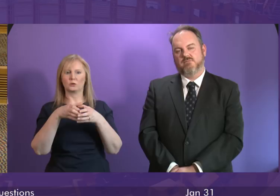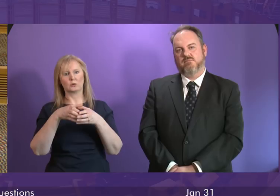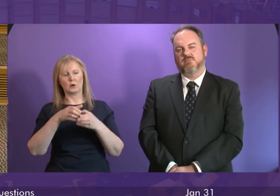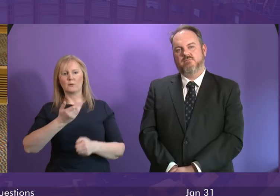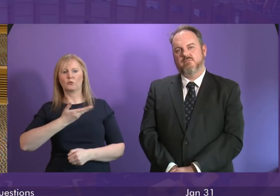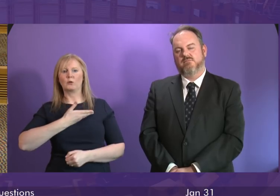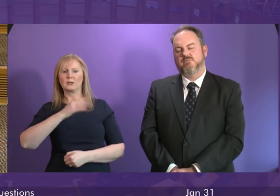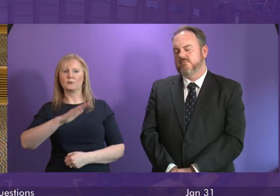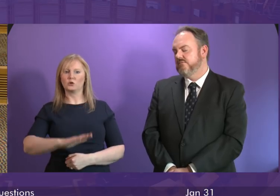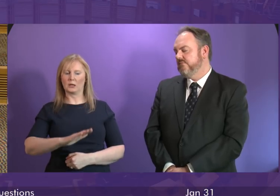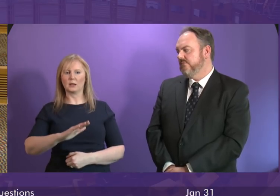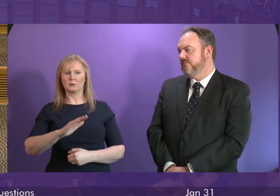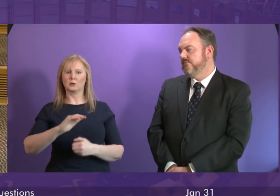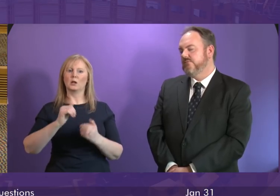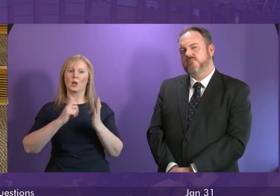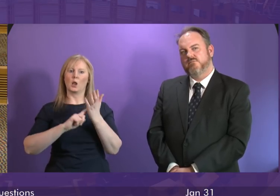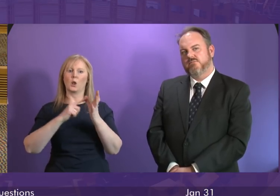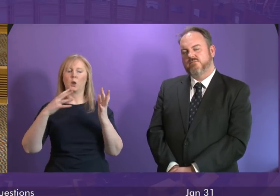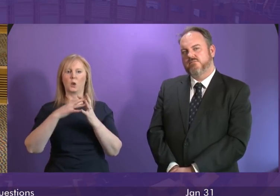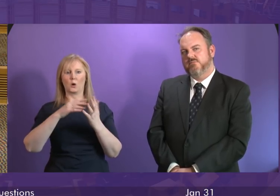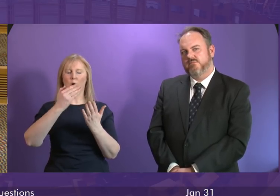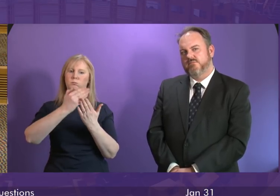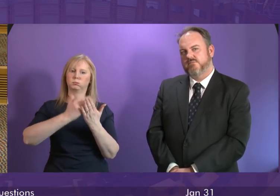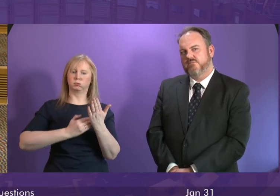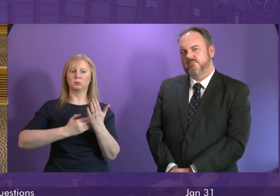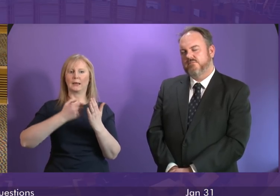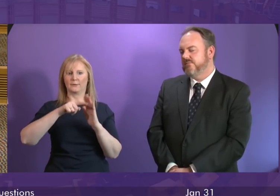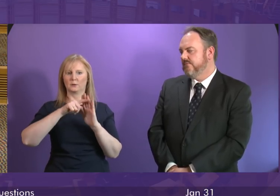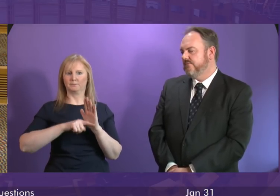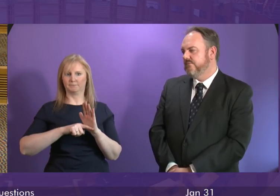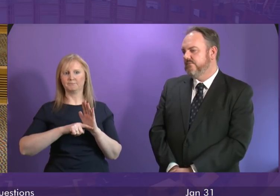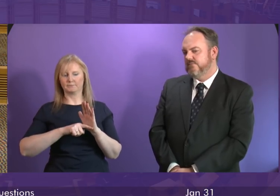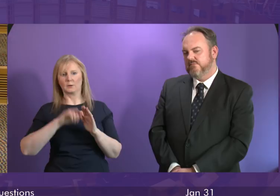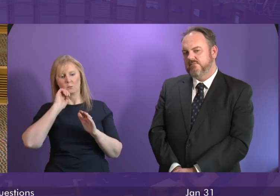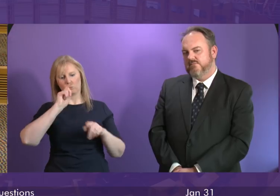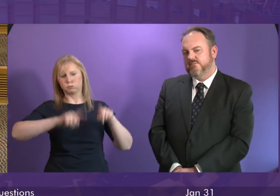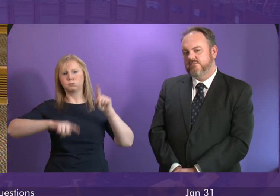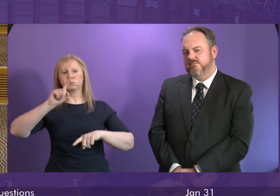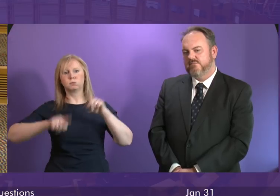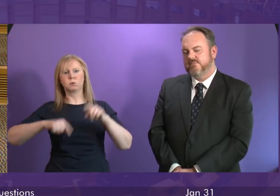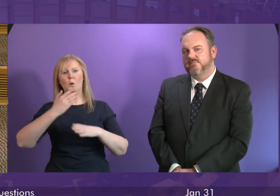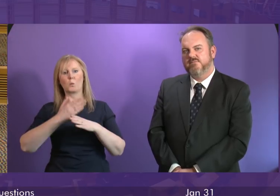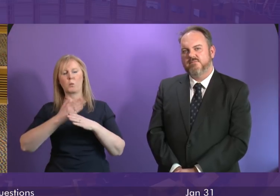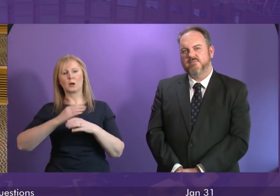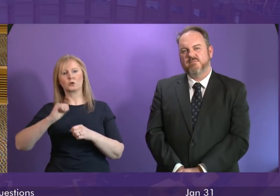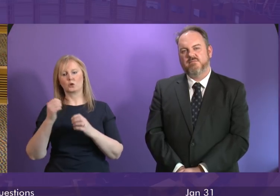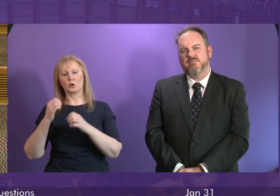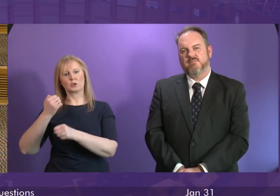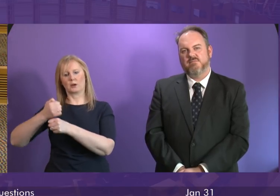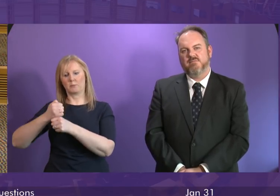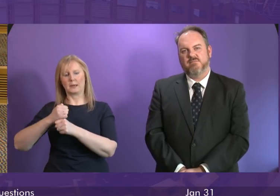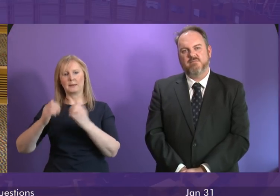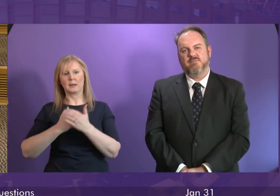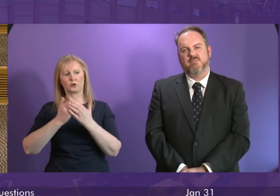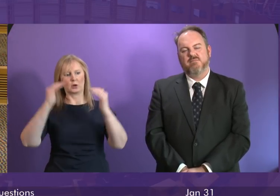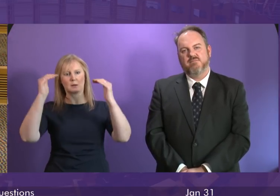into domestic law and that will require a whole range of work to be taken no doubt across the Scottish government to ensure that we are fully compliant